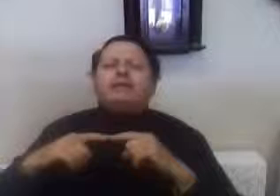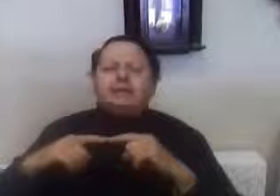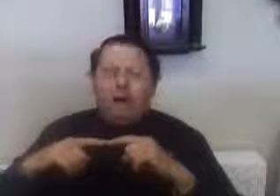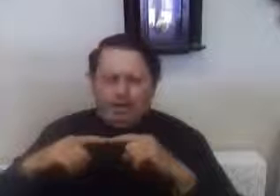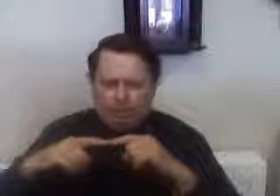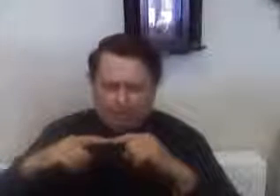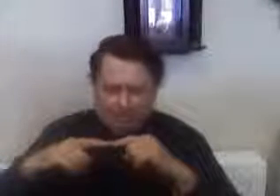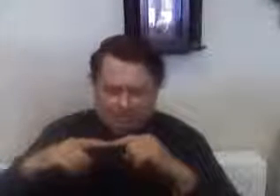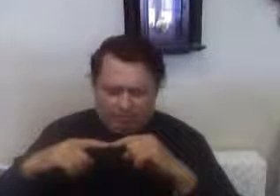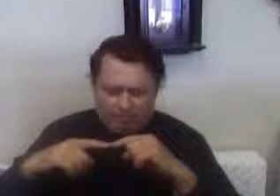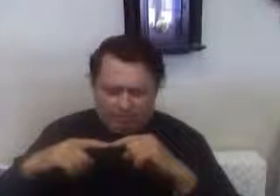Communism?